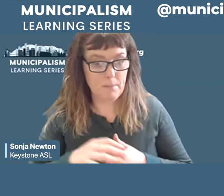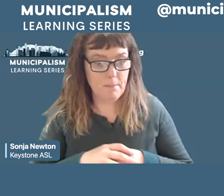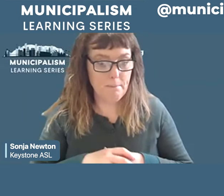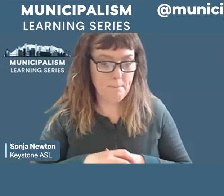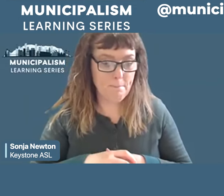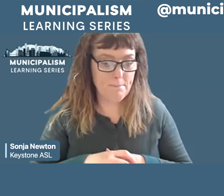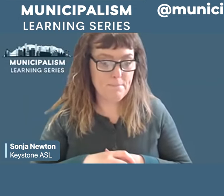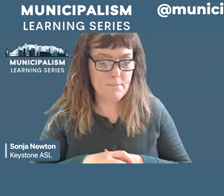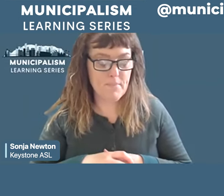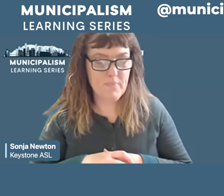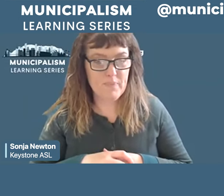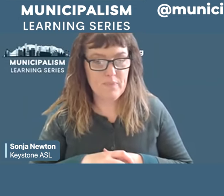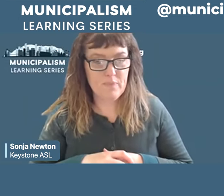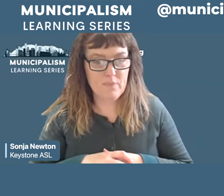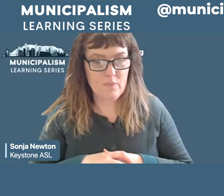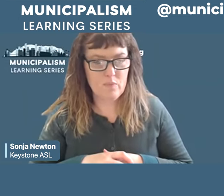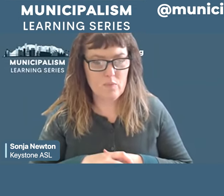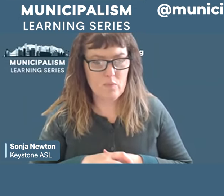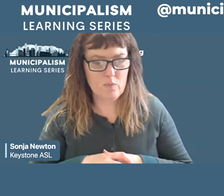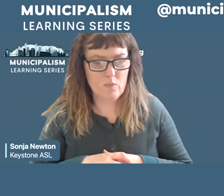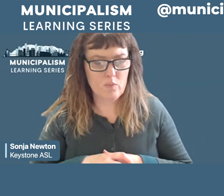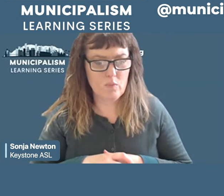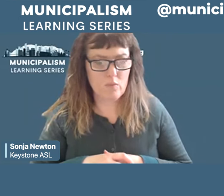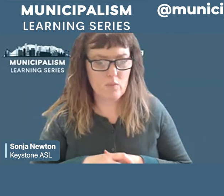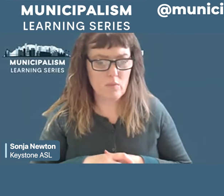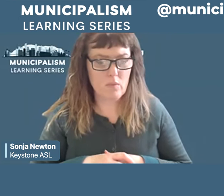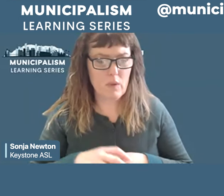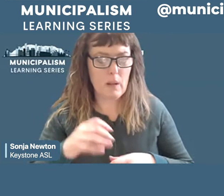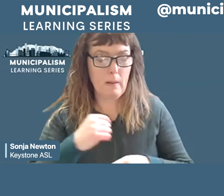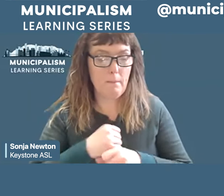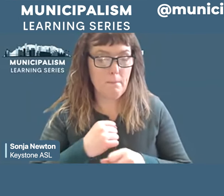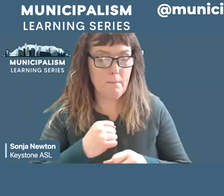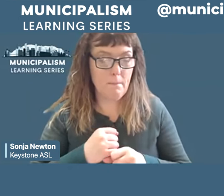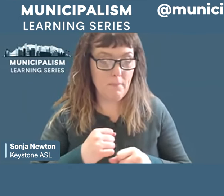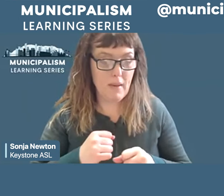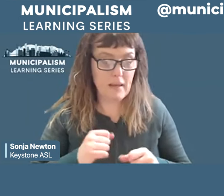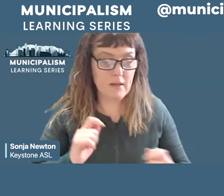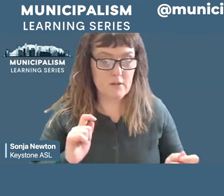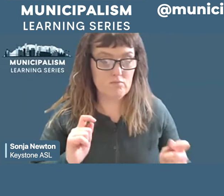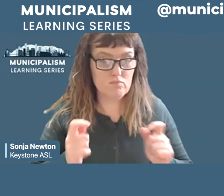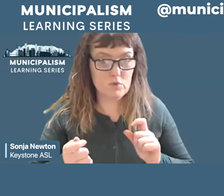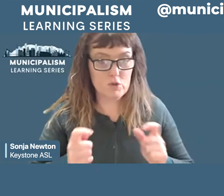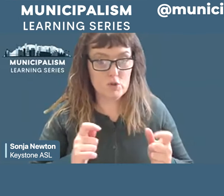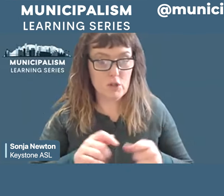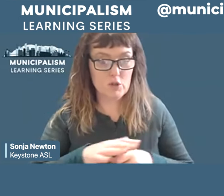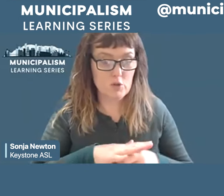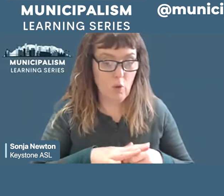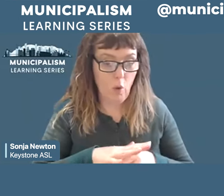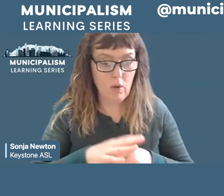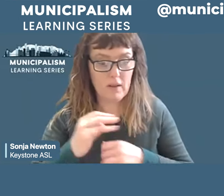We must make translocal and international connections and solidarity stronger